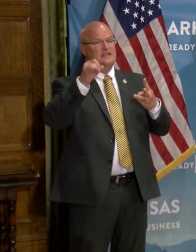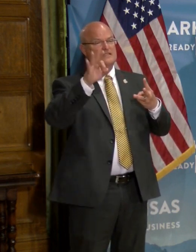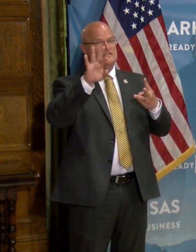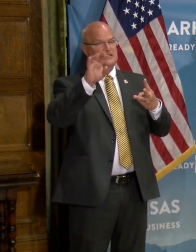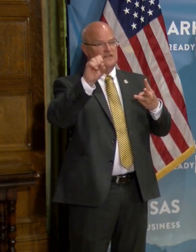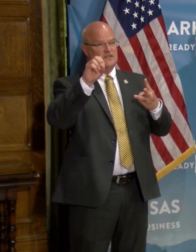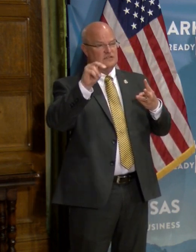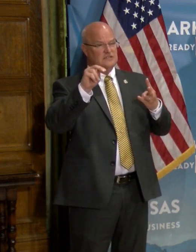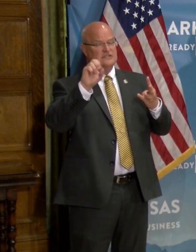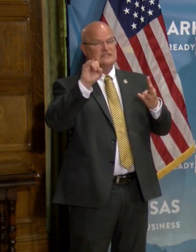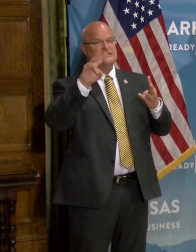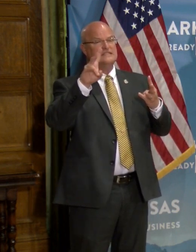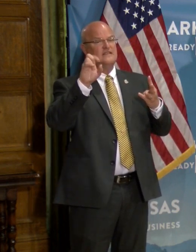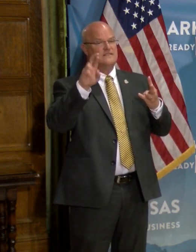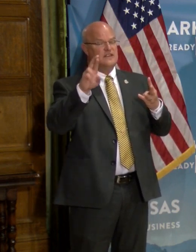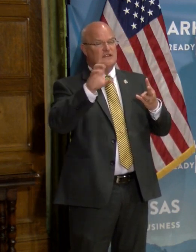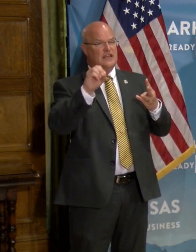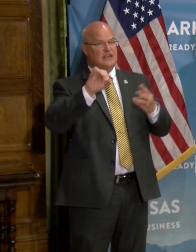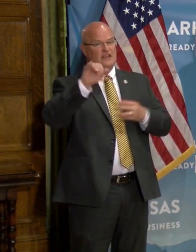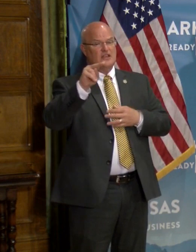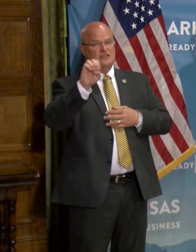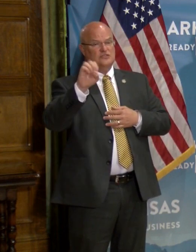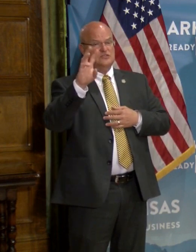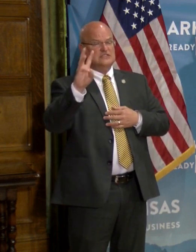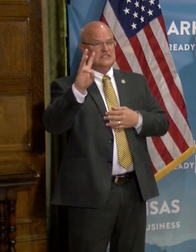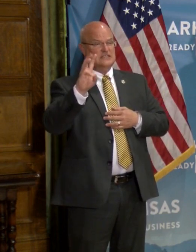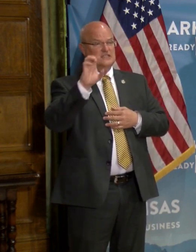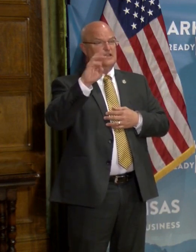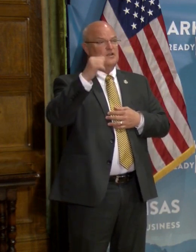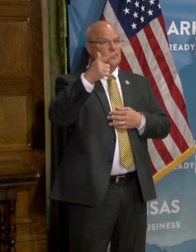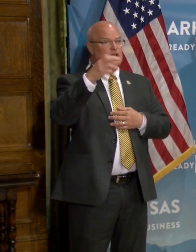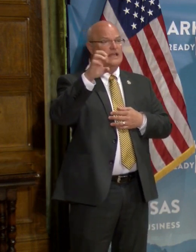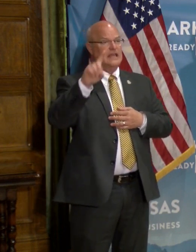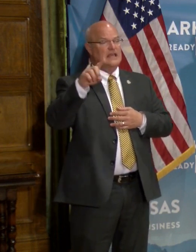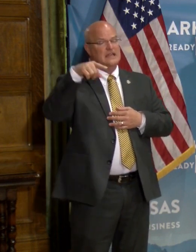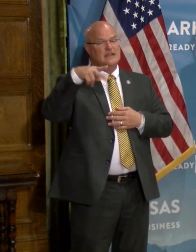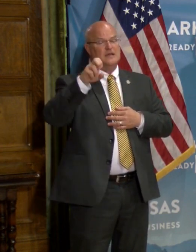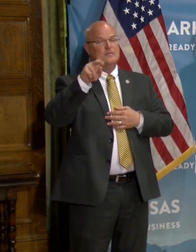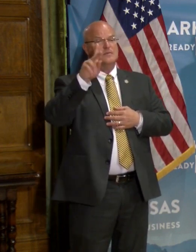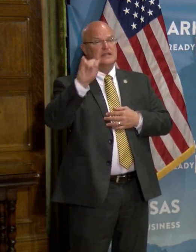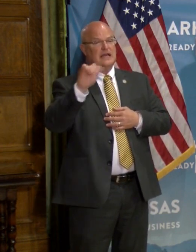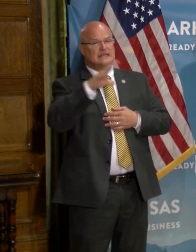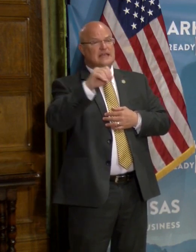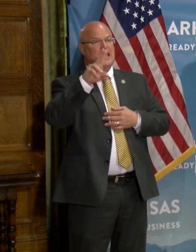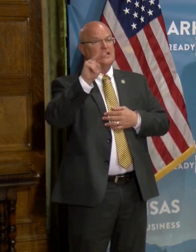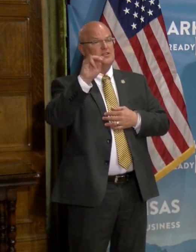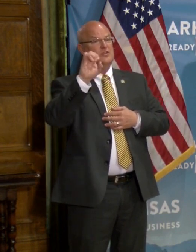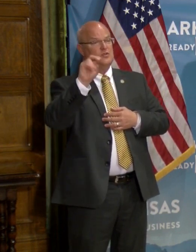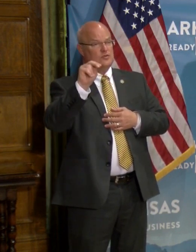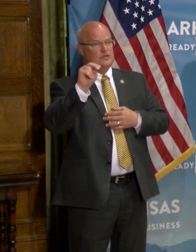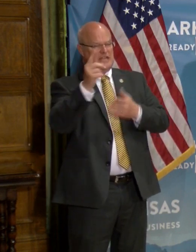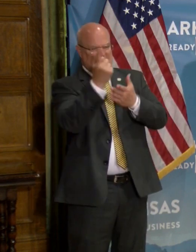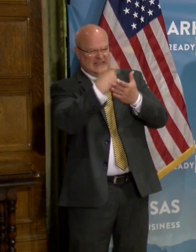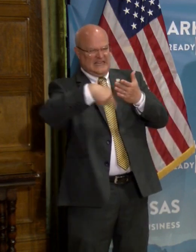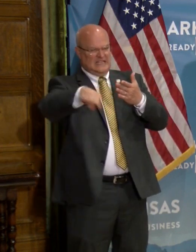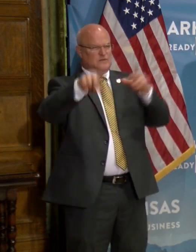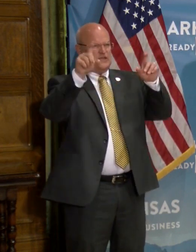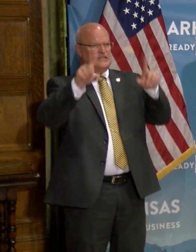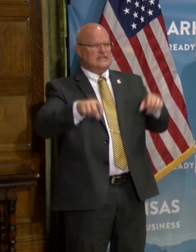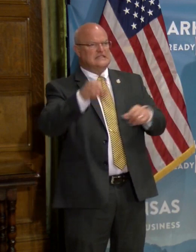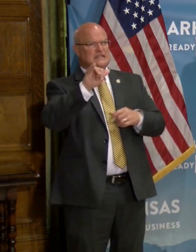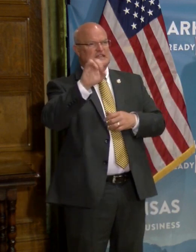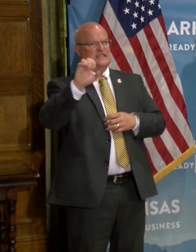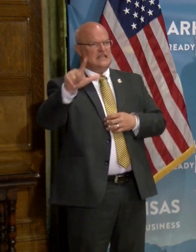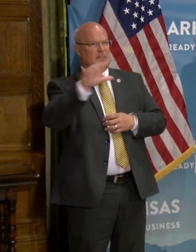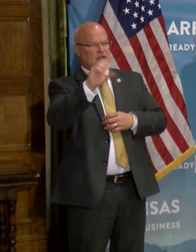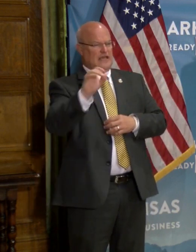Sevier counties. June 6th, in Craighead, Pulaski, and Union counties. And then next week, we're going to be doing, uh, testing in Yale